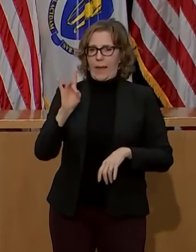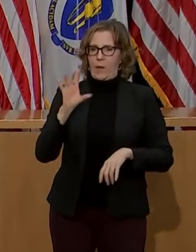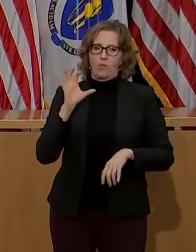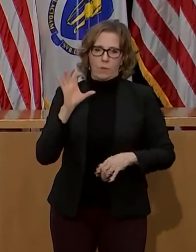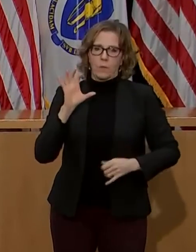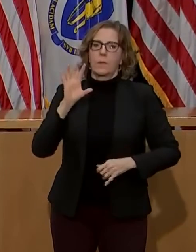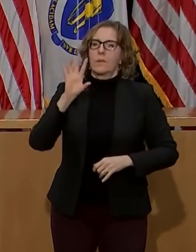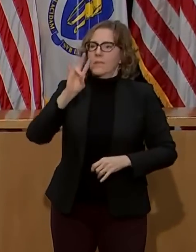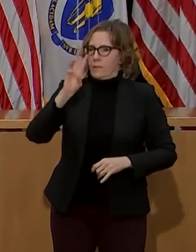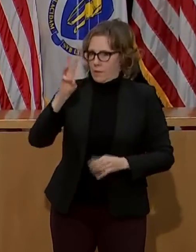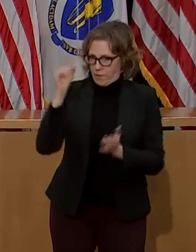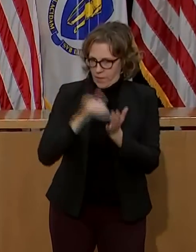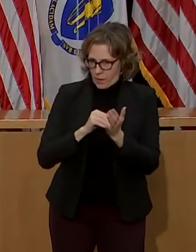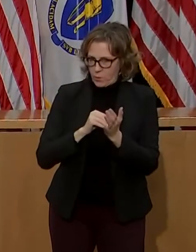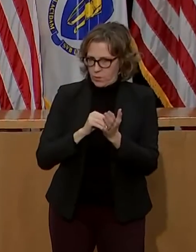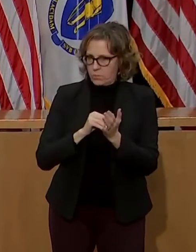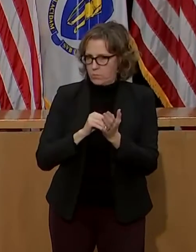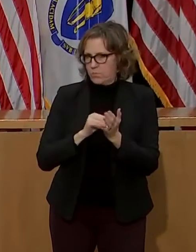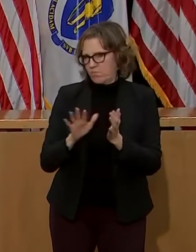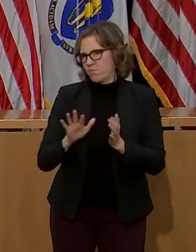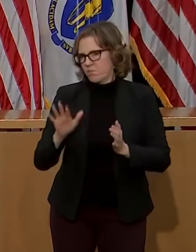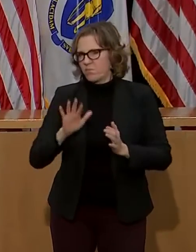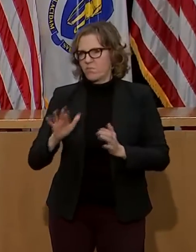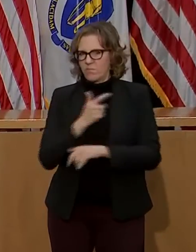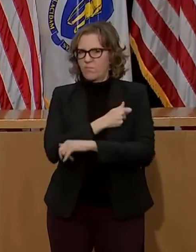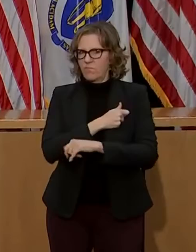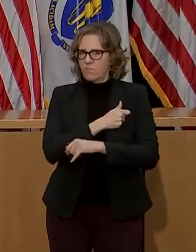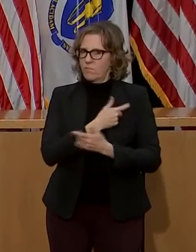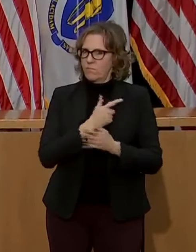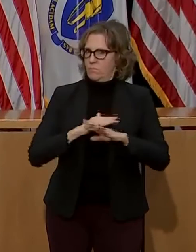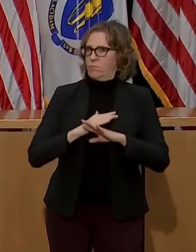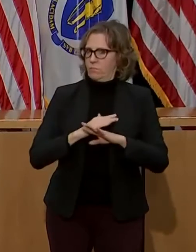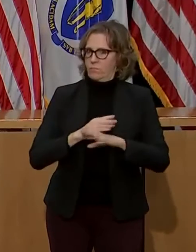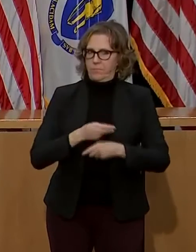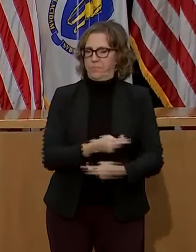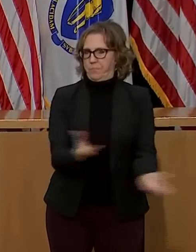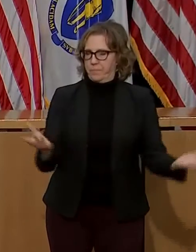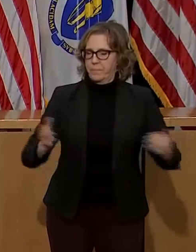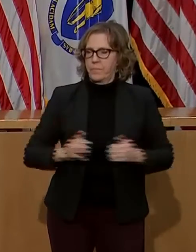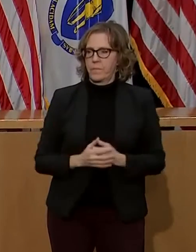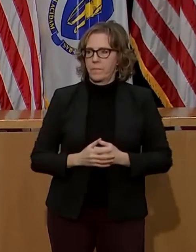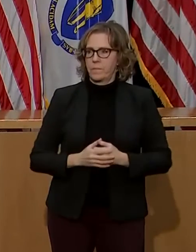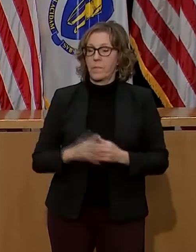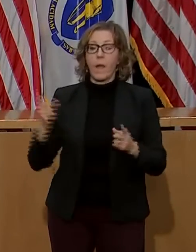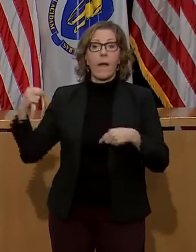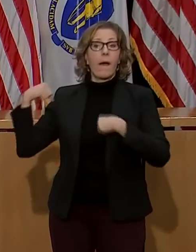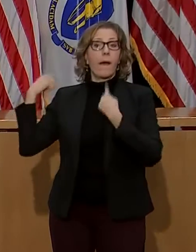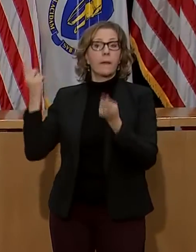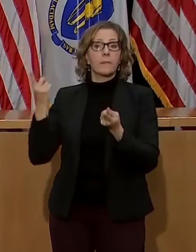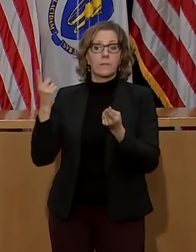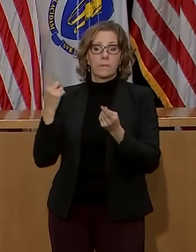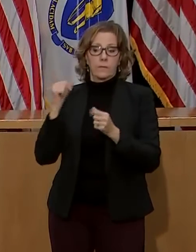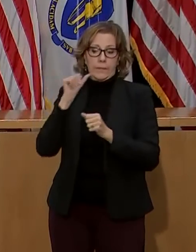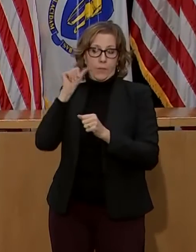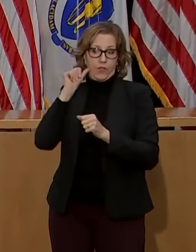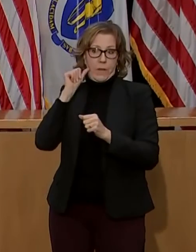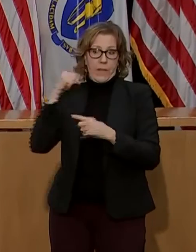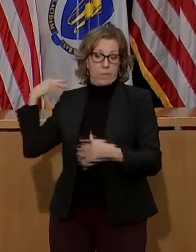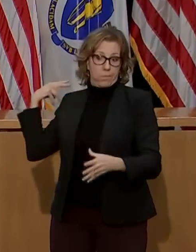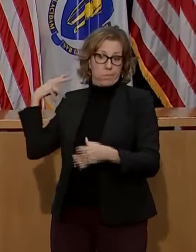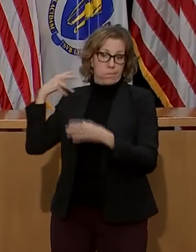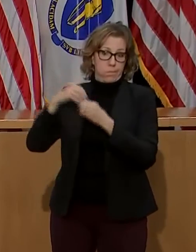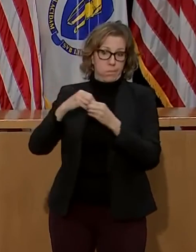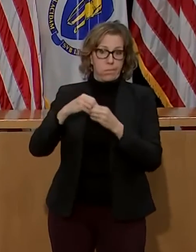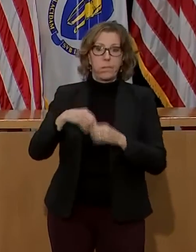As of the end of the day yesterday, 448,892 doses